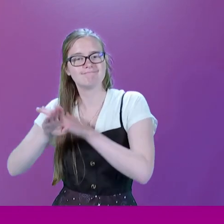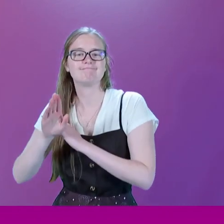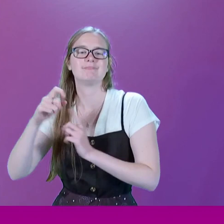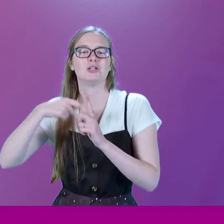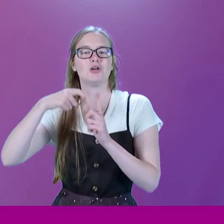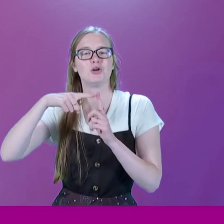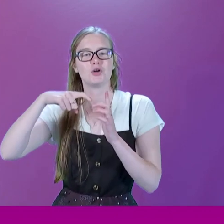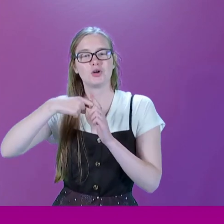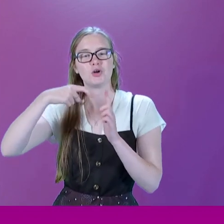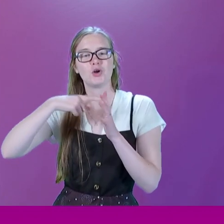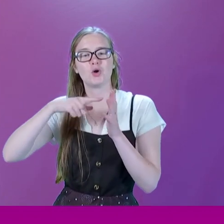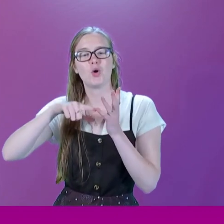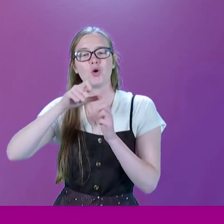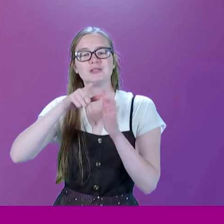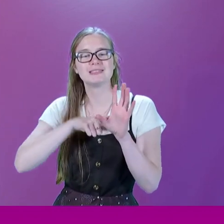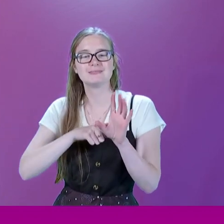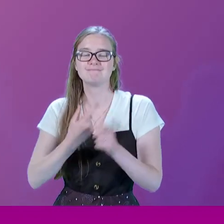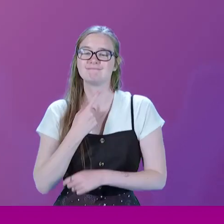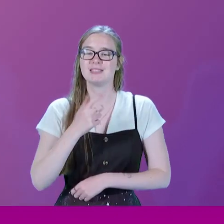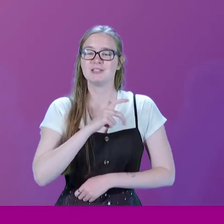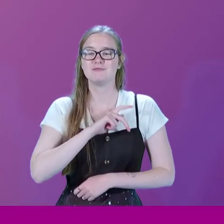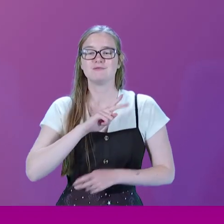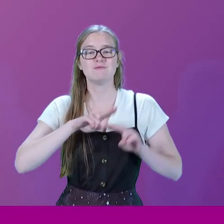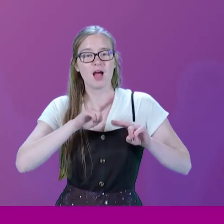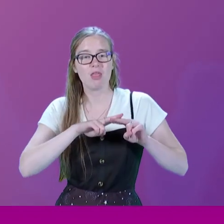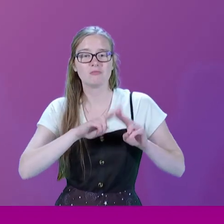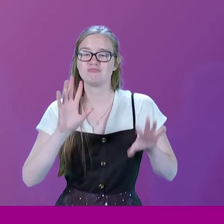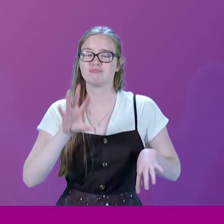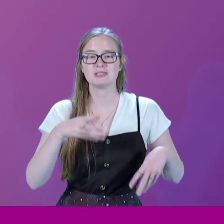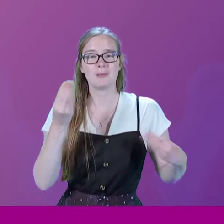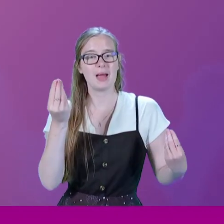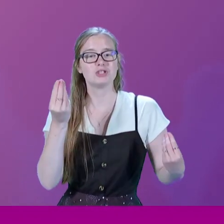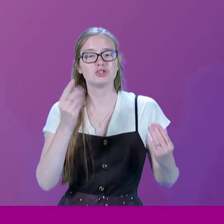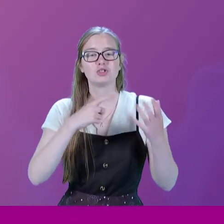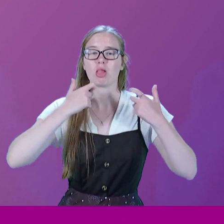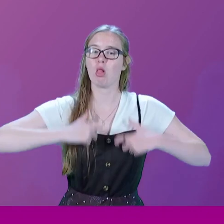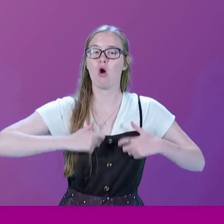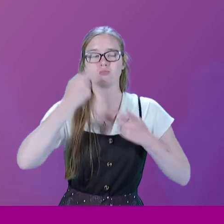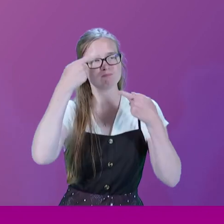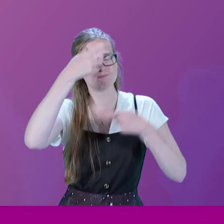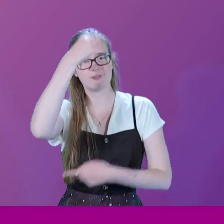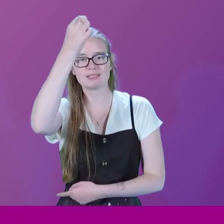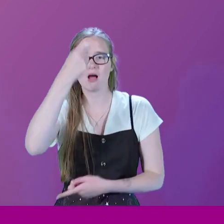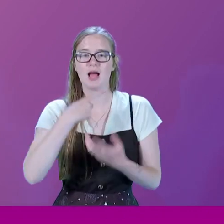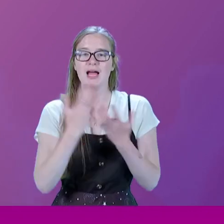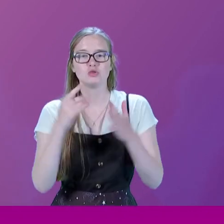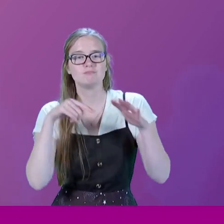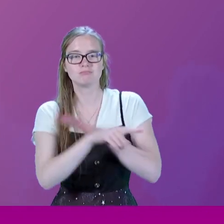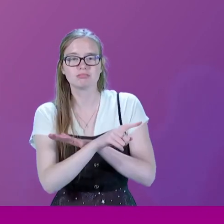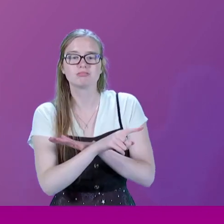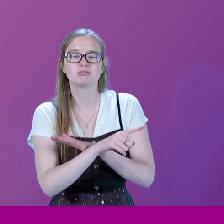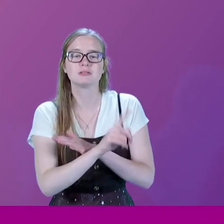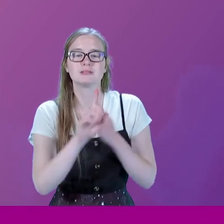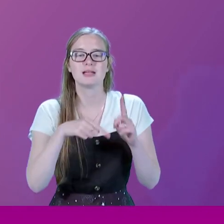Michael's father, Luis, was a Spanish law professor who was forced to leave Spain for exile in England